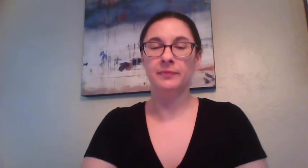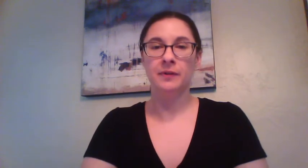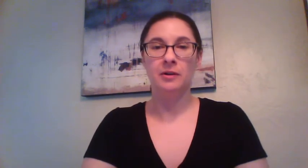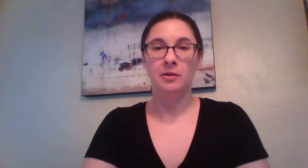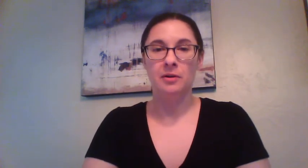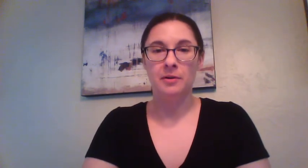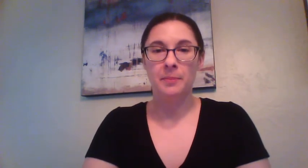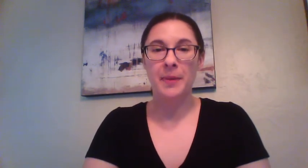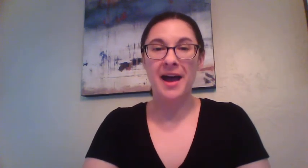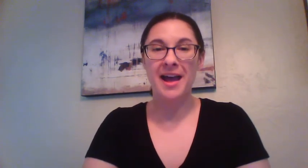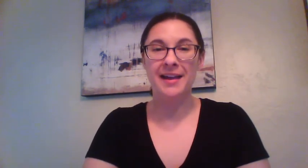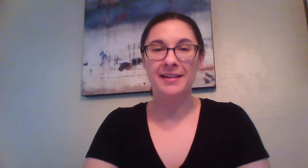Bye.